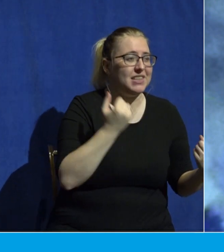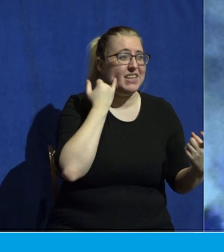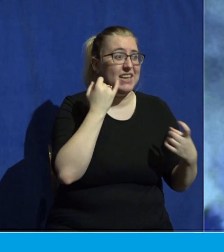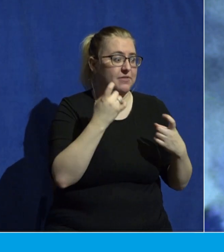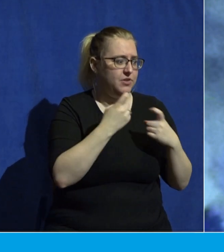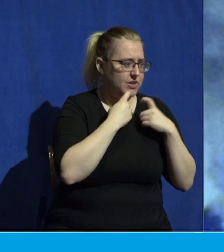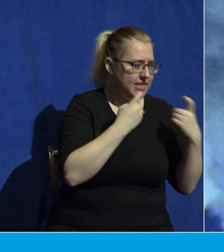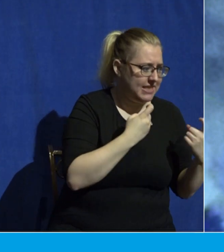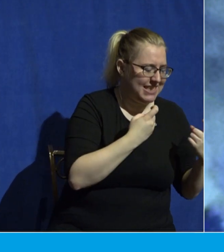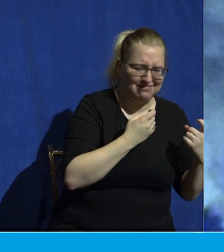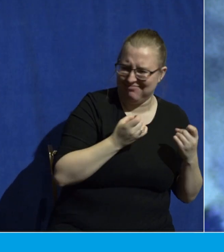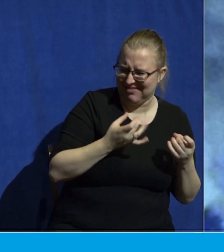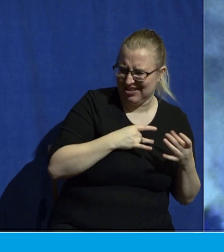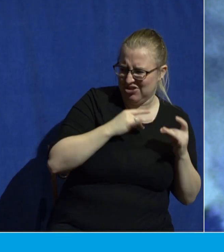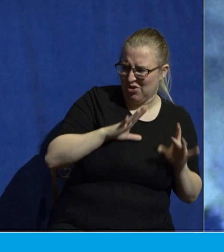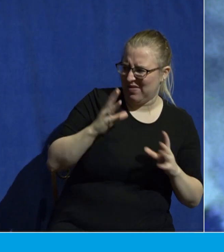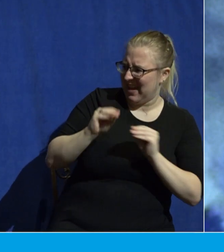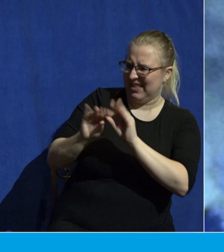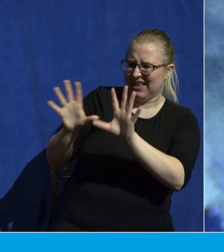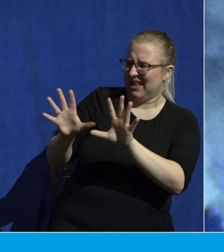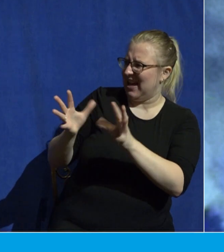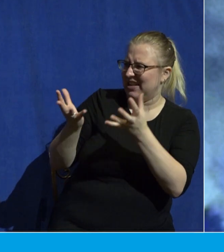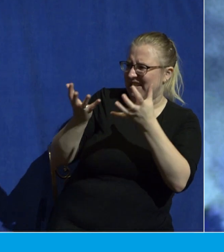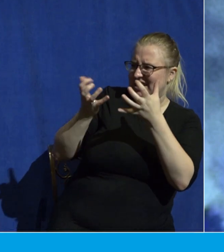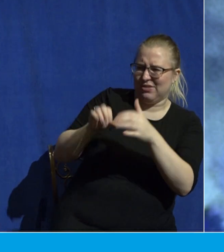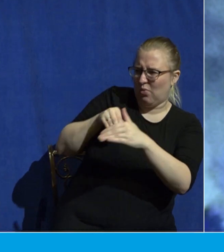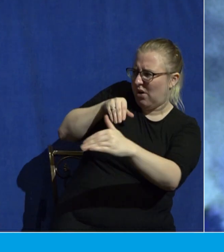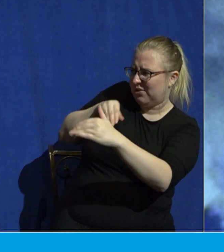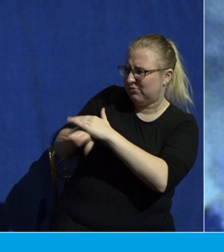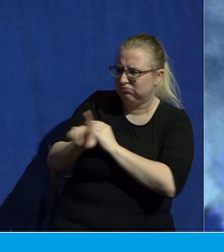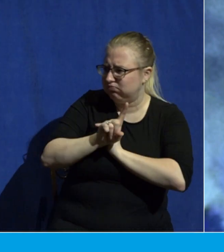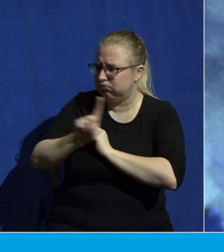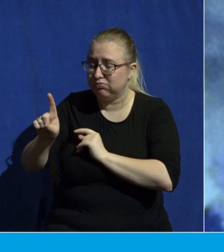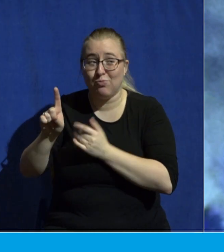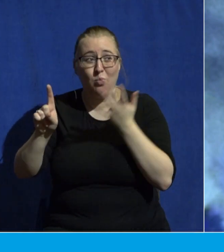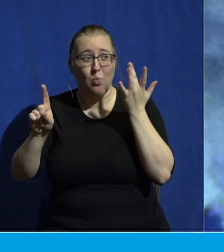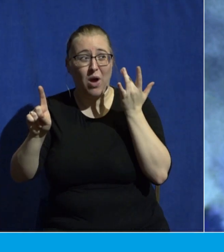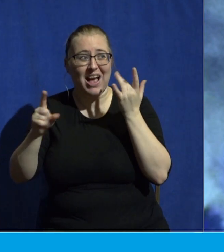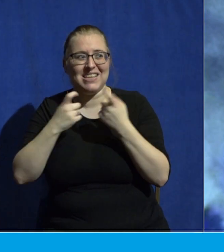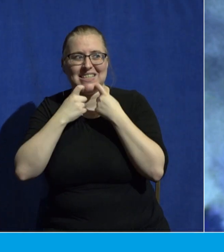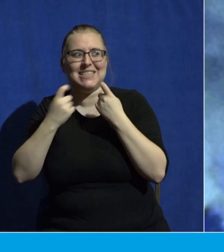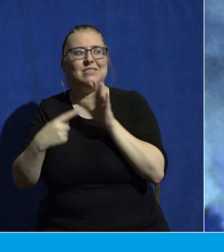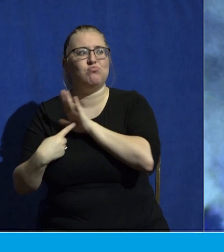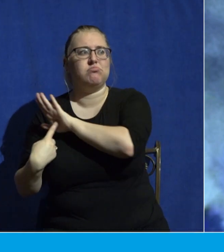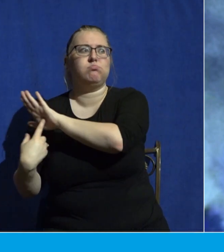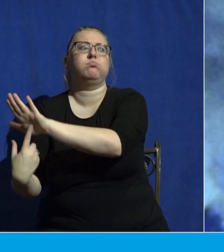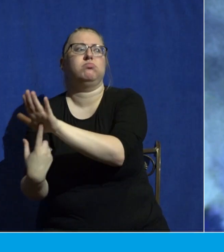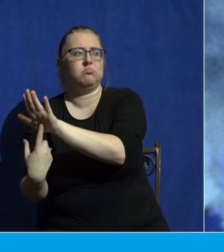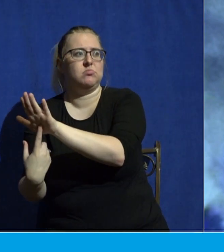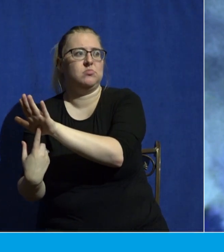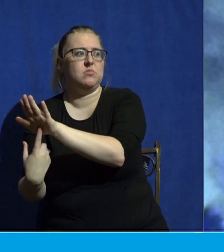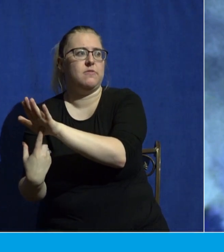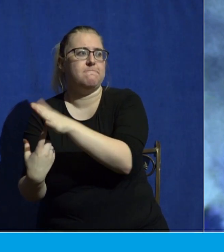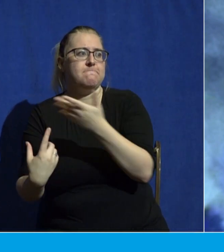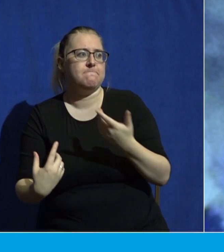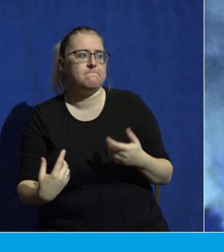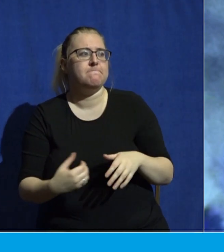hates the light and does not come to the light, lest his works should be exposed. Who